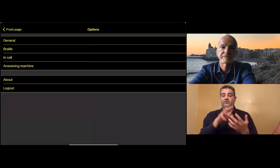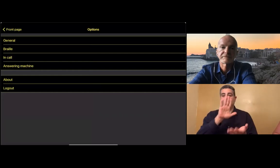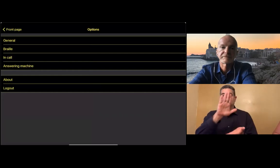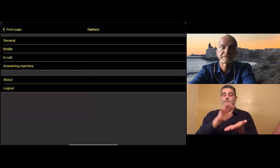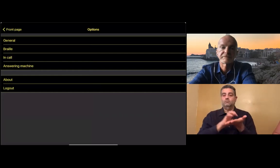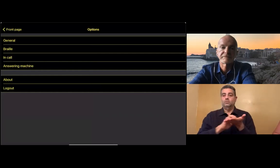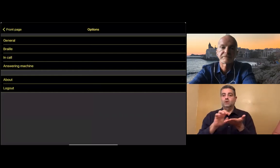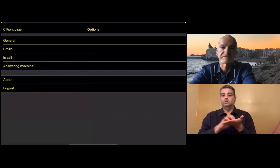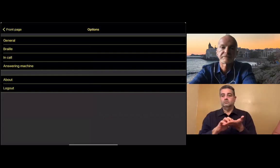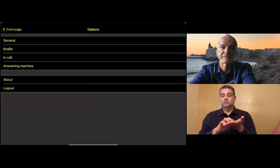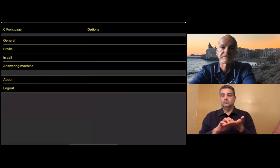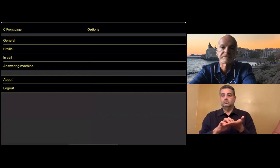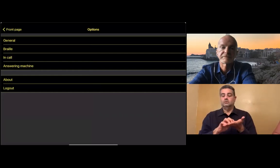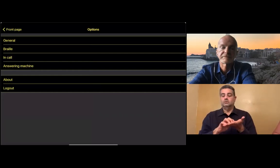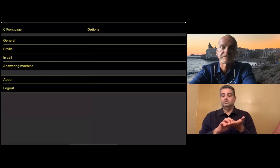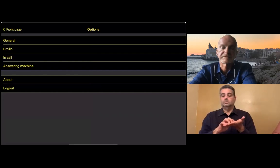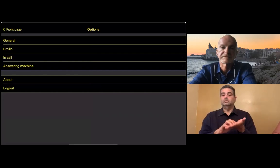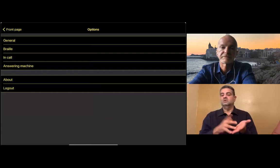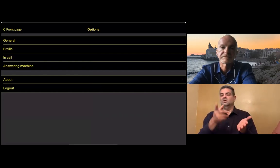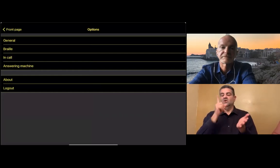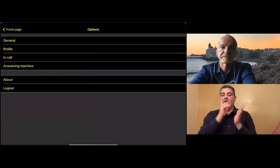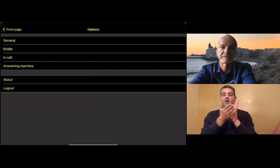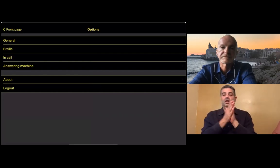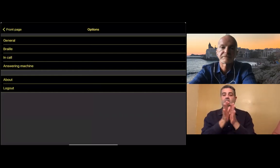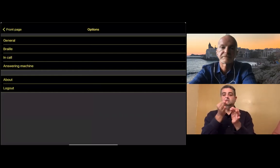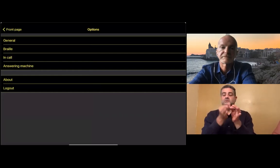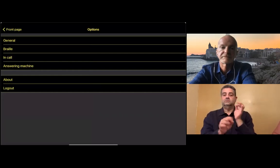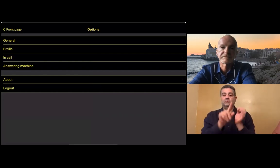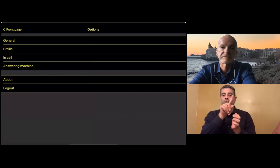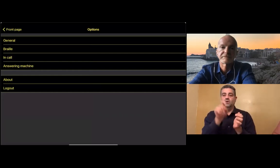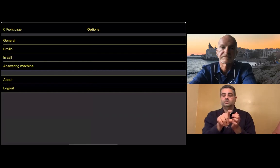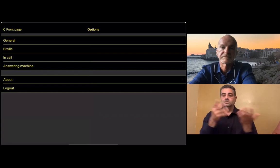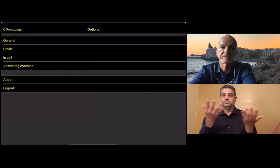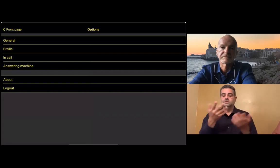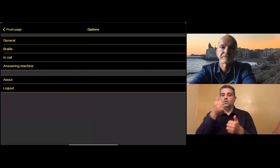To make sure that the app is configured to your braille display.